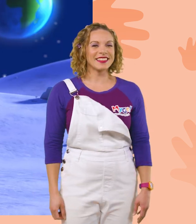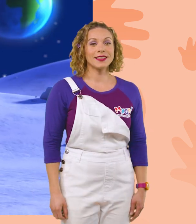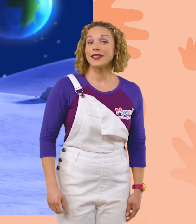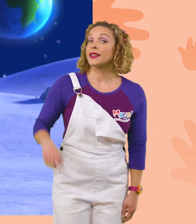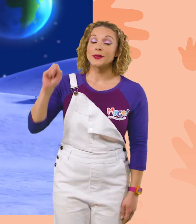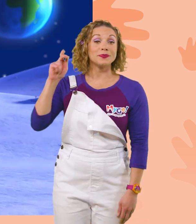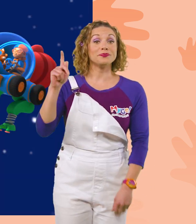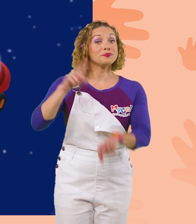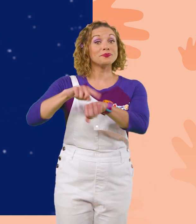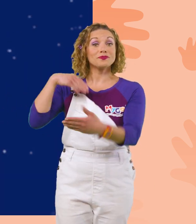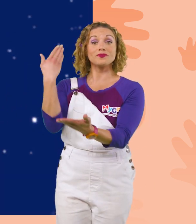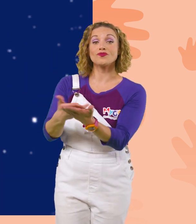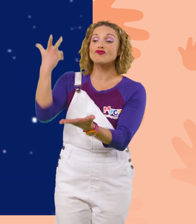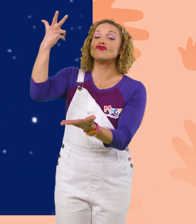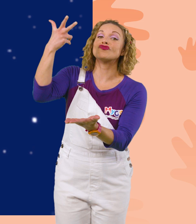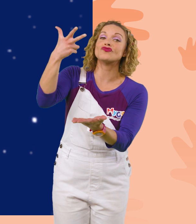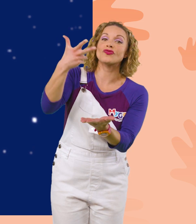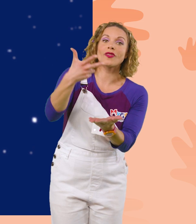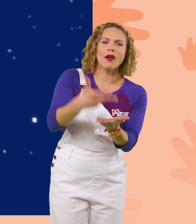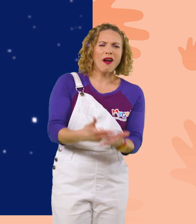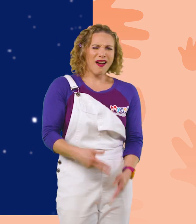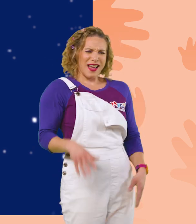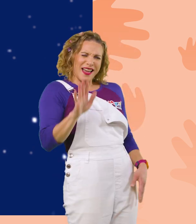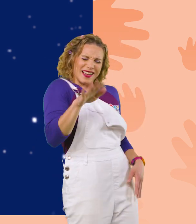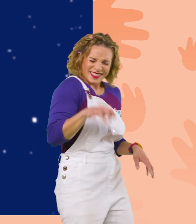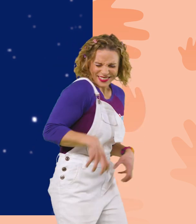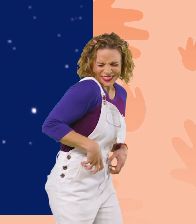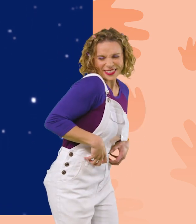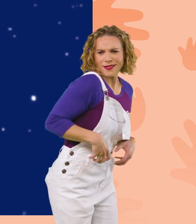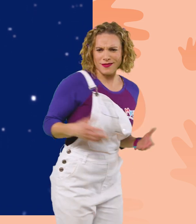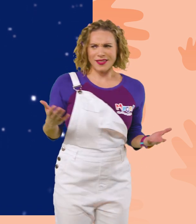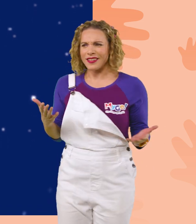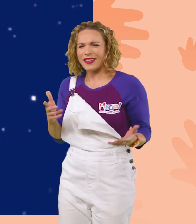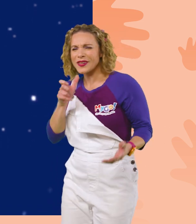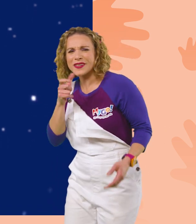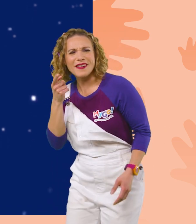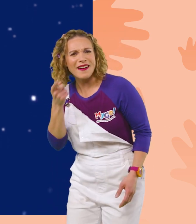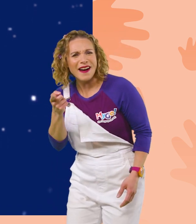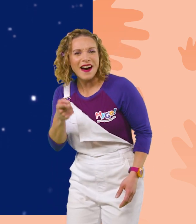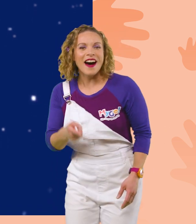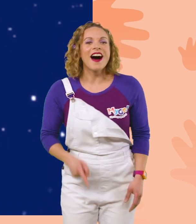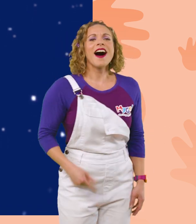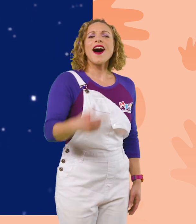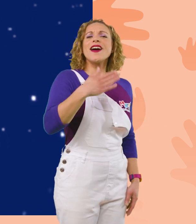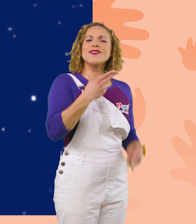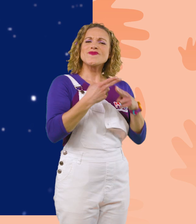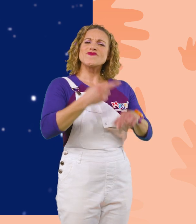Okay, time to land! Hey, that tickles! Who are you? My name's Rocky the Moon